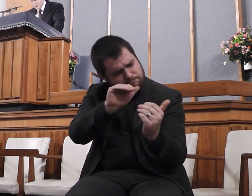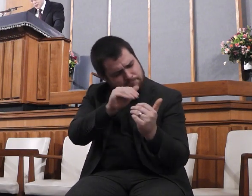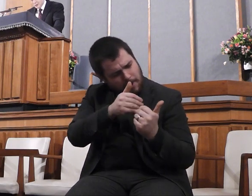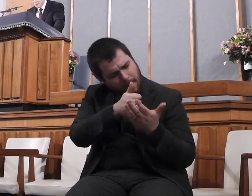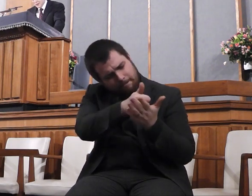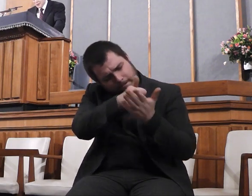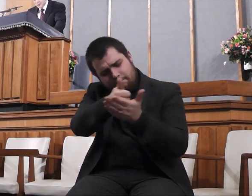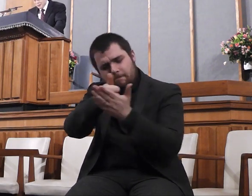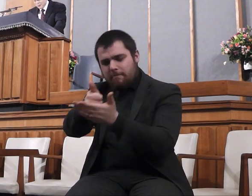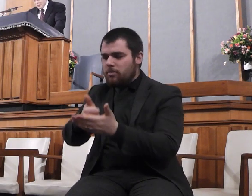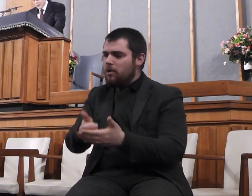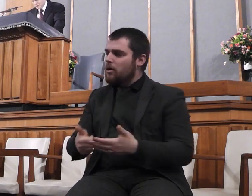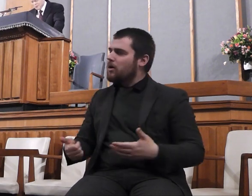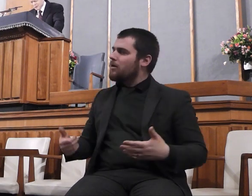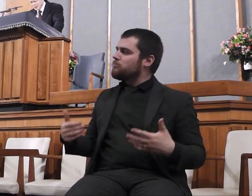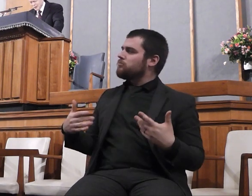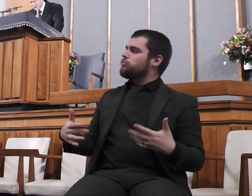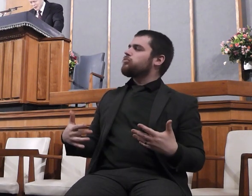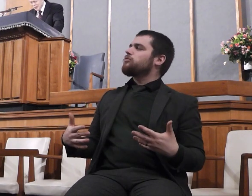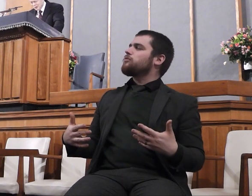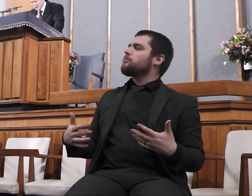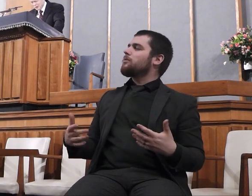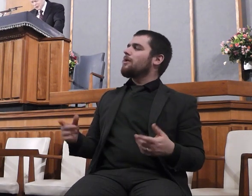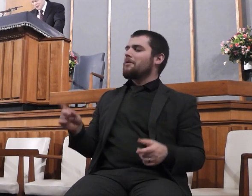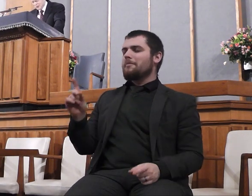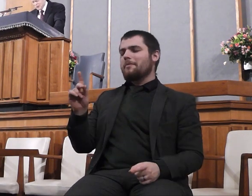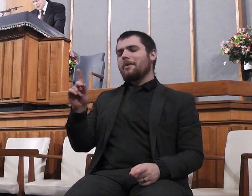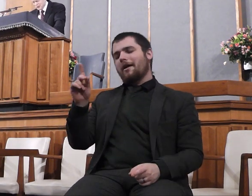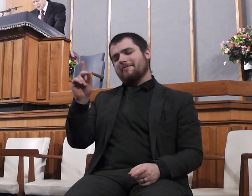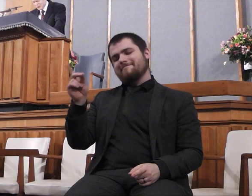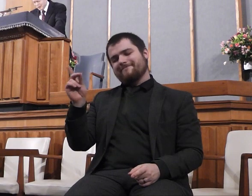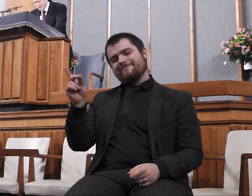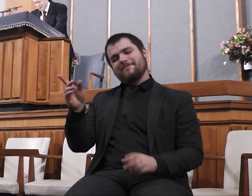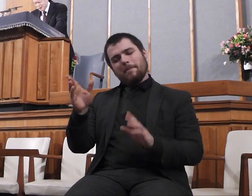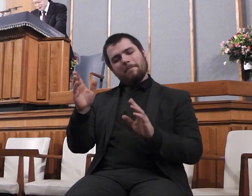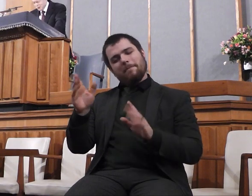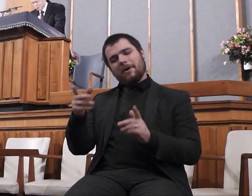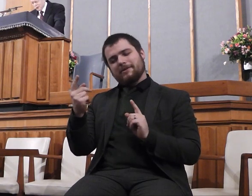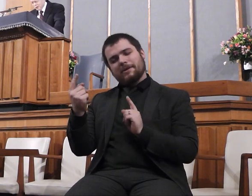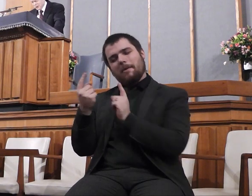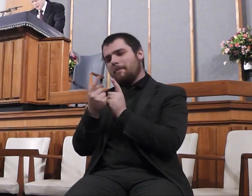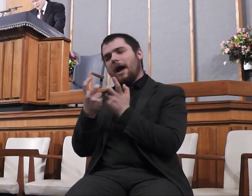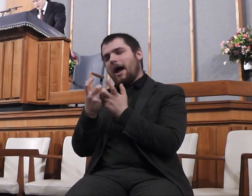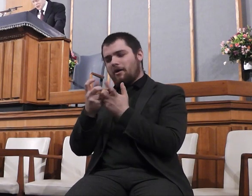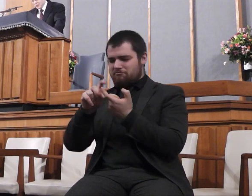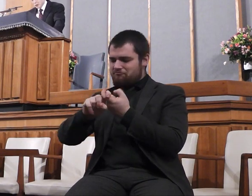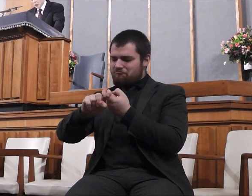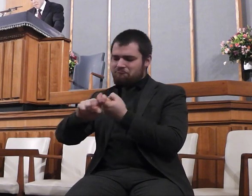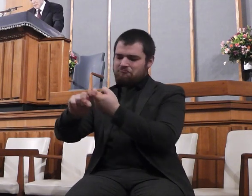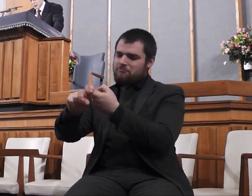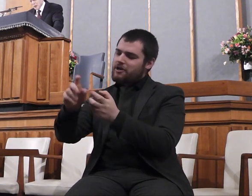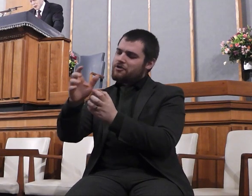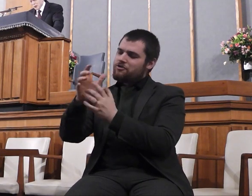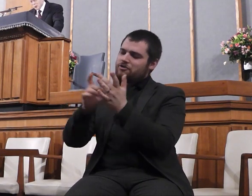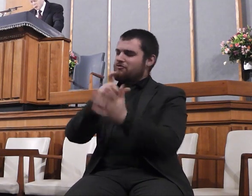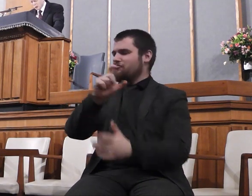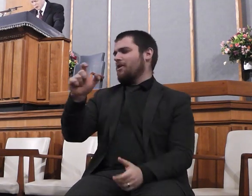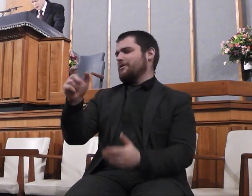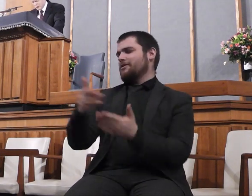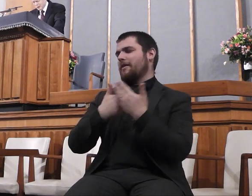we are when we come in the name of Jesus Christ, the all-prevailing Savior. O Lord, we